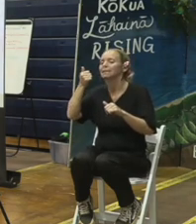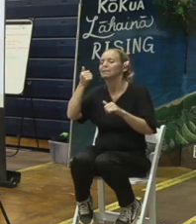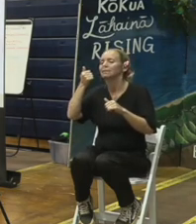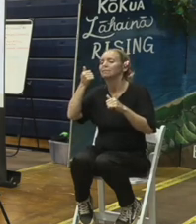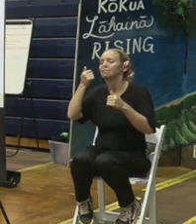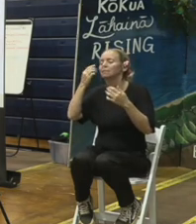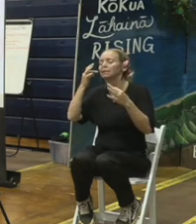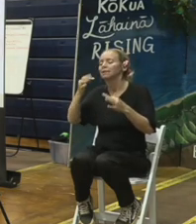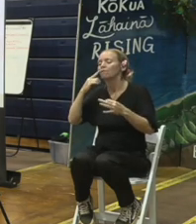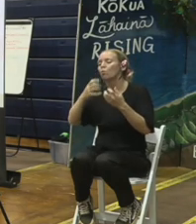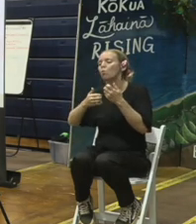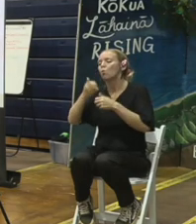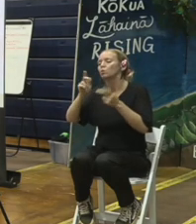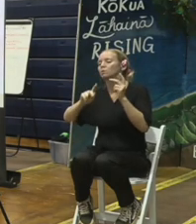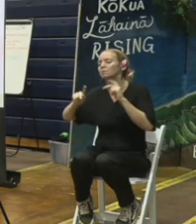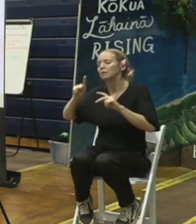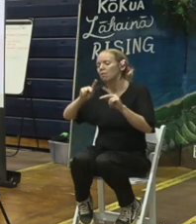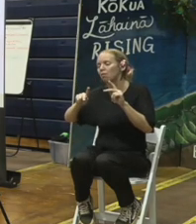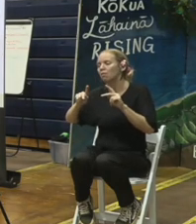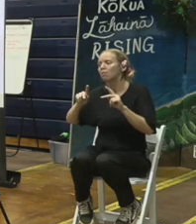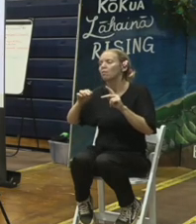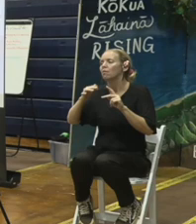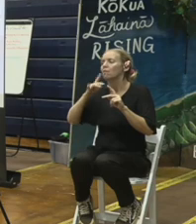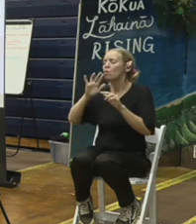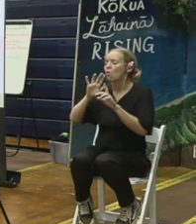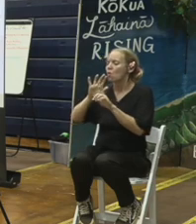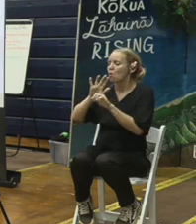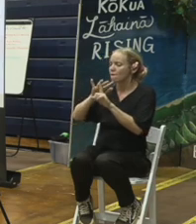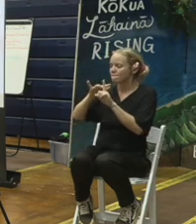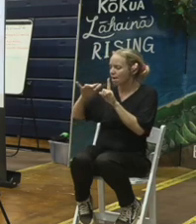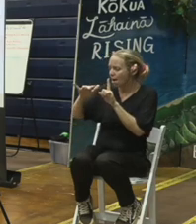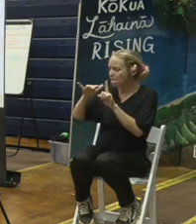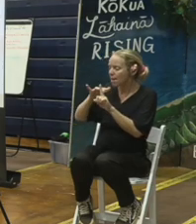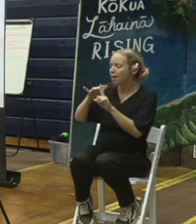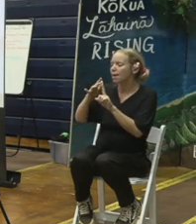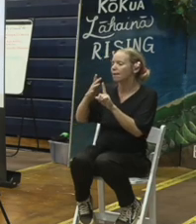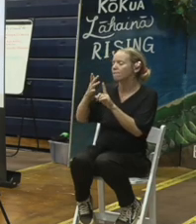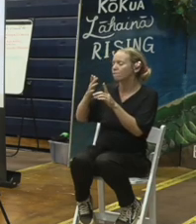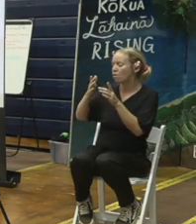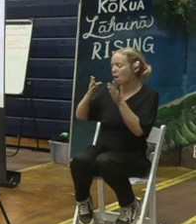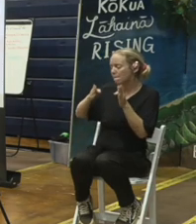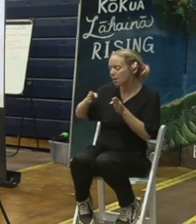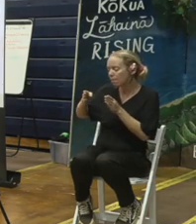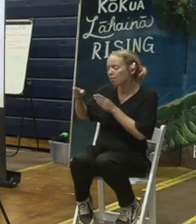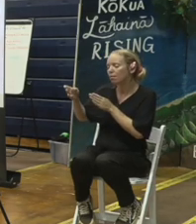safe and again for our environment our people our children that's our goal